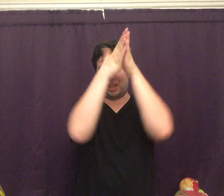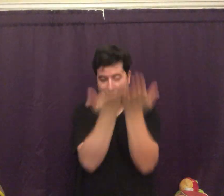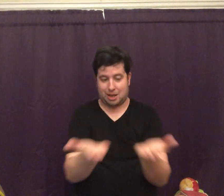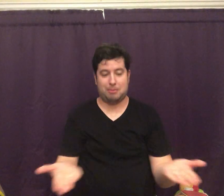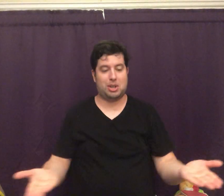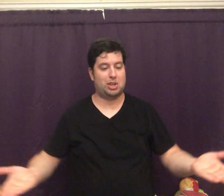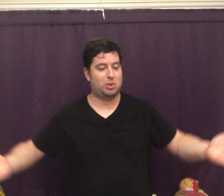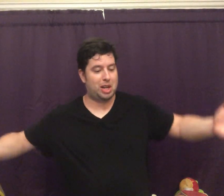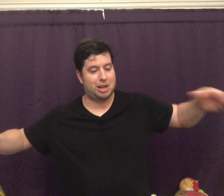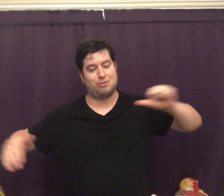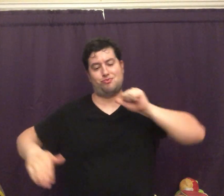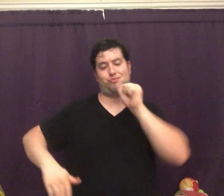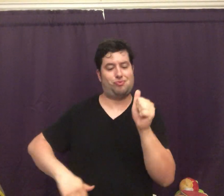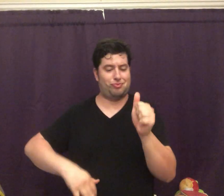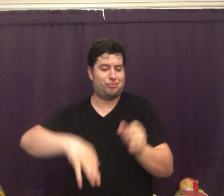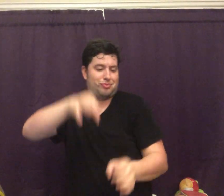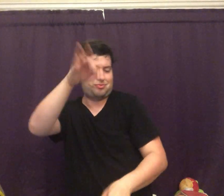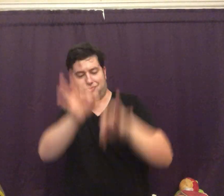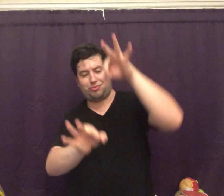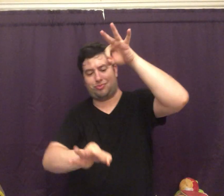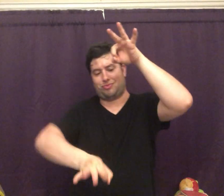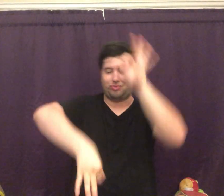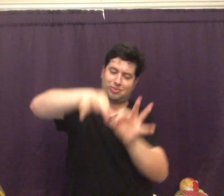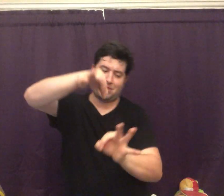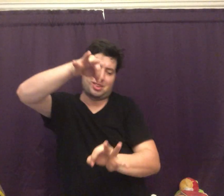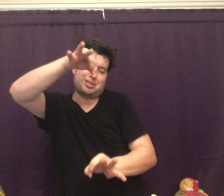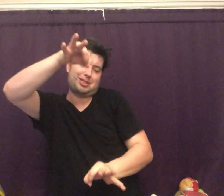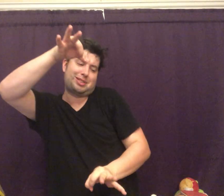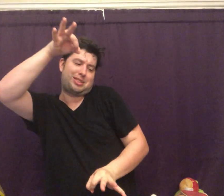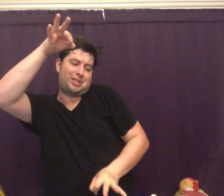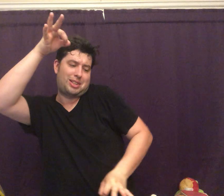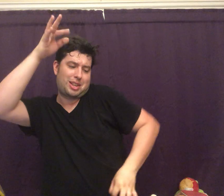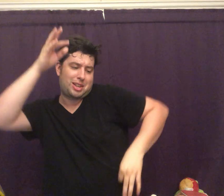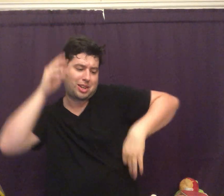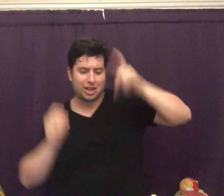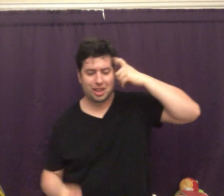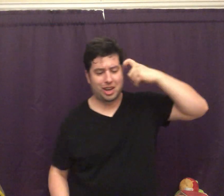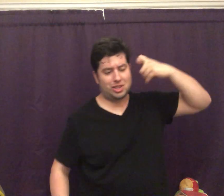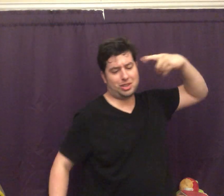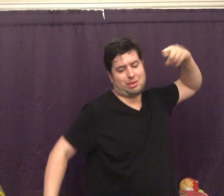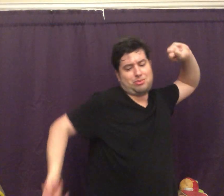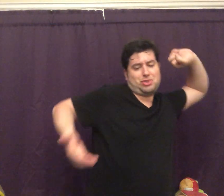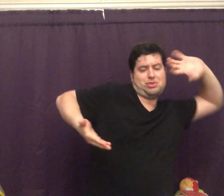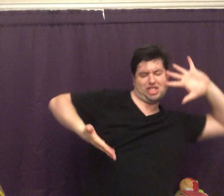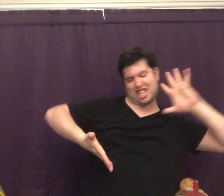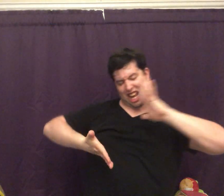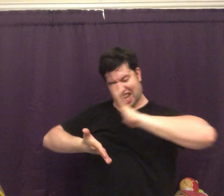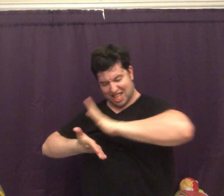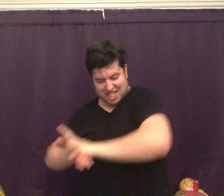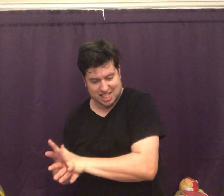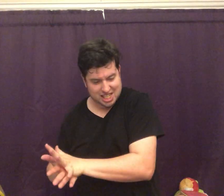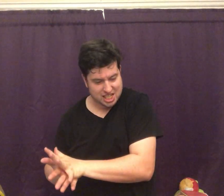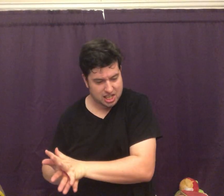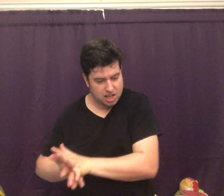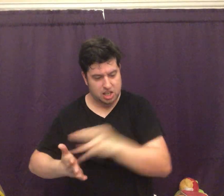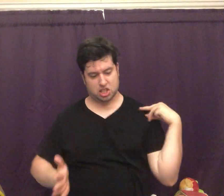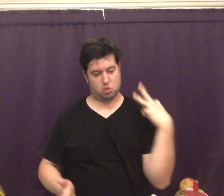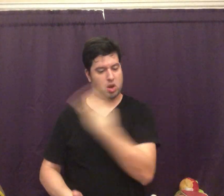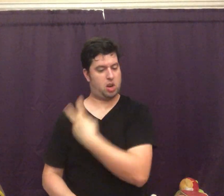in between. You can say you'll send to turning their dreams to death. This is what